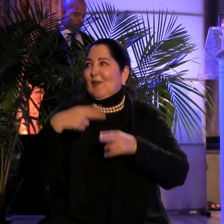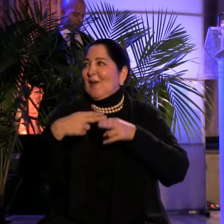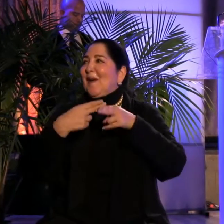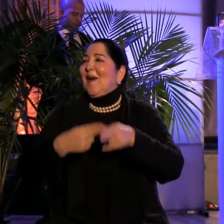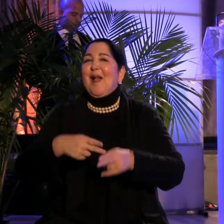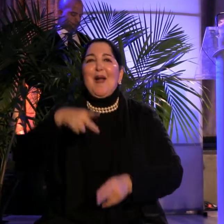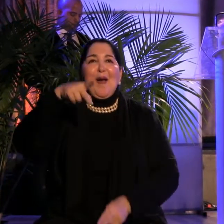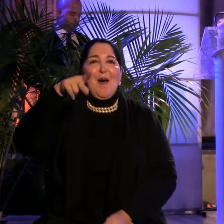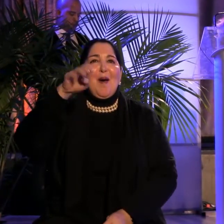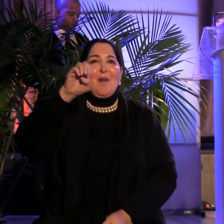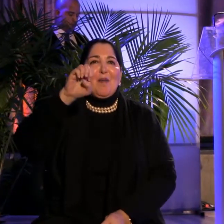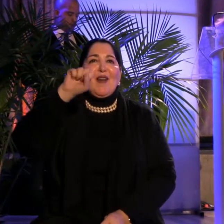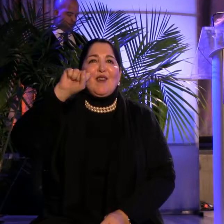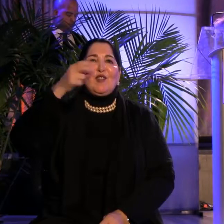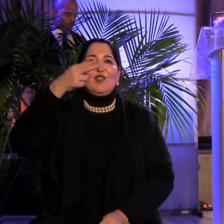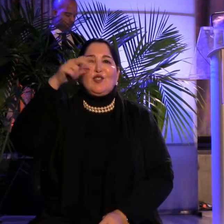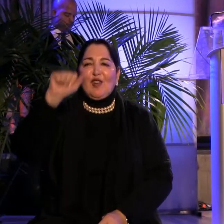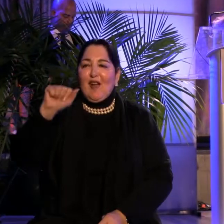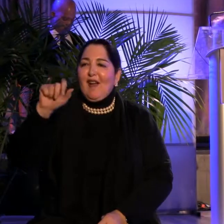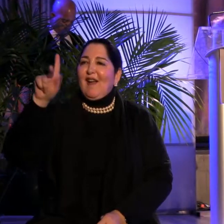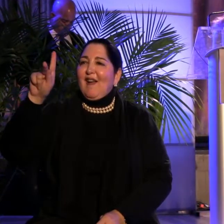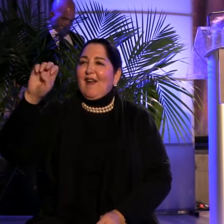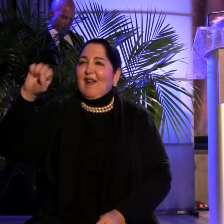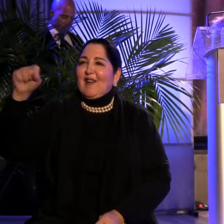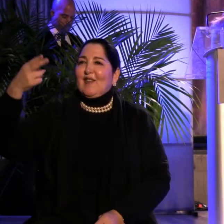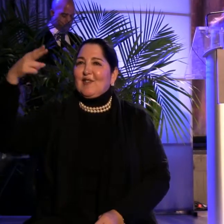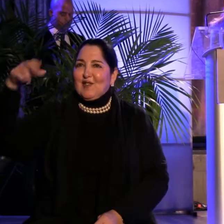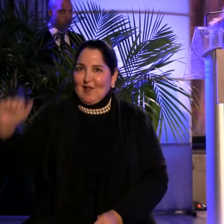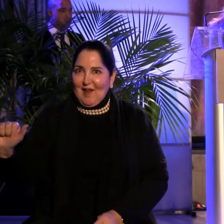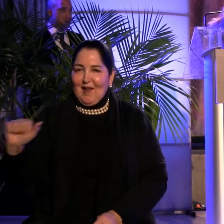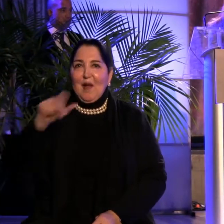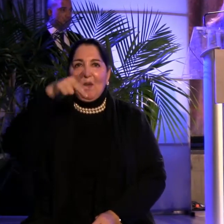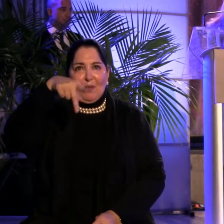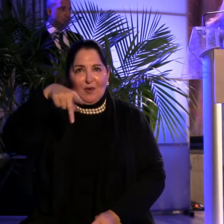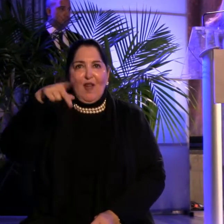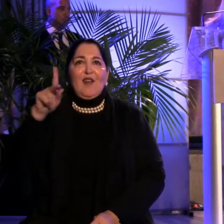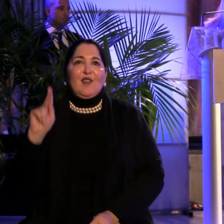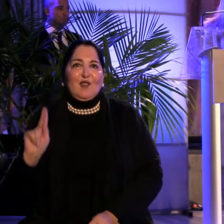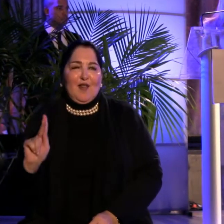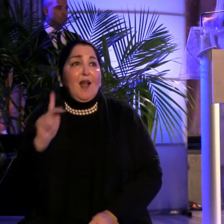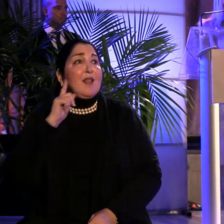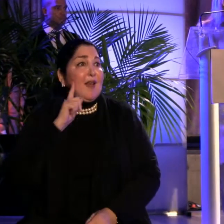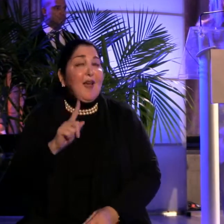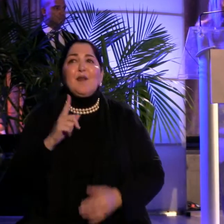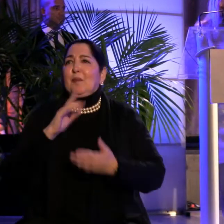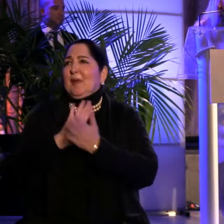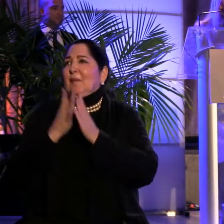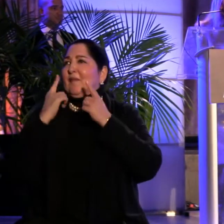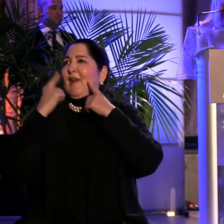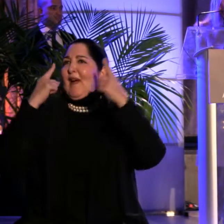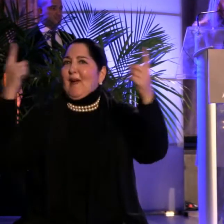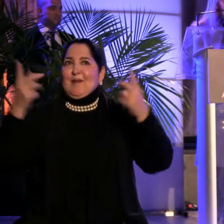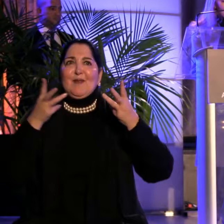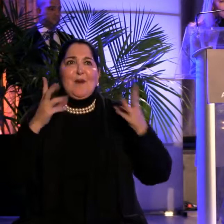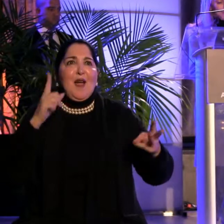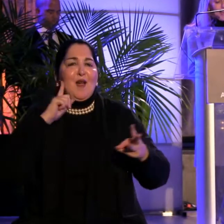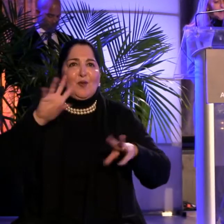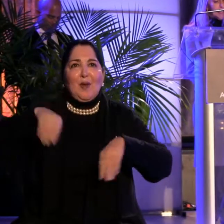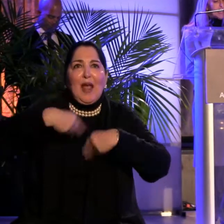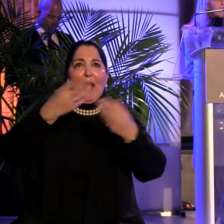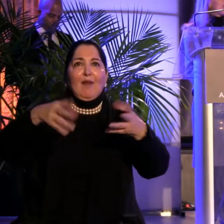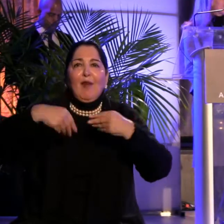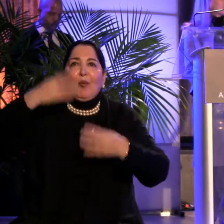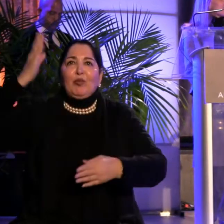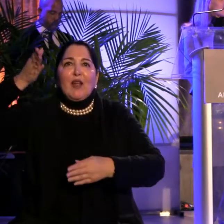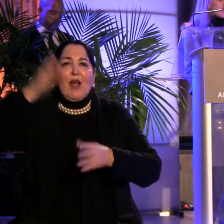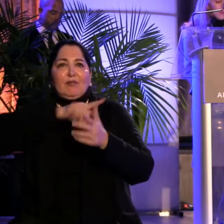session, which has fast become a well-known format for making presentations. A traditional Pasha Kasha format